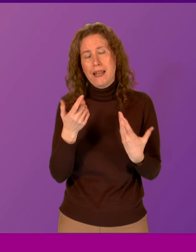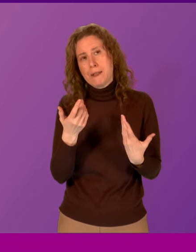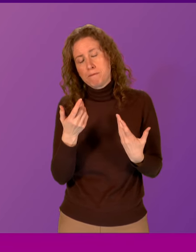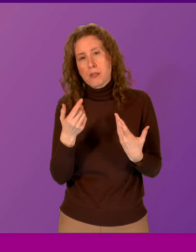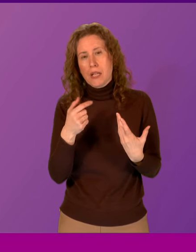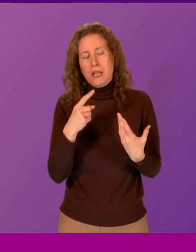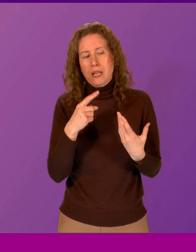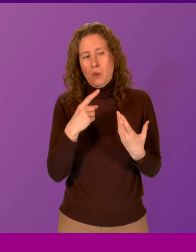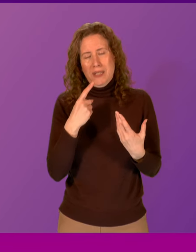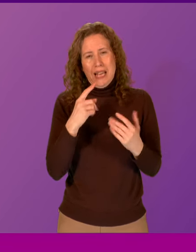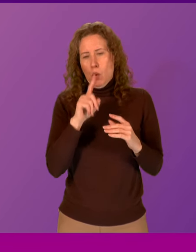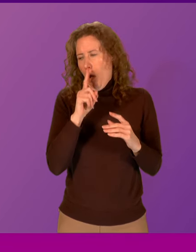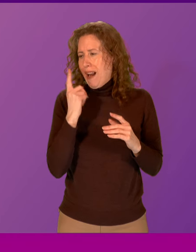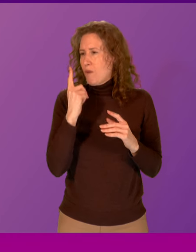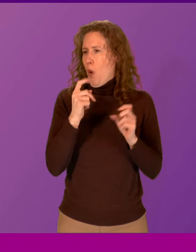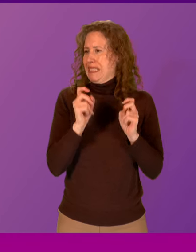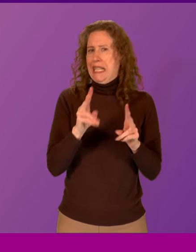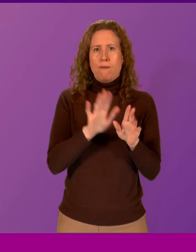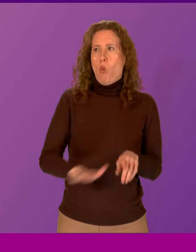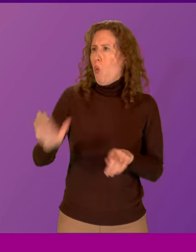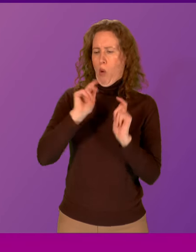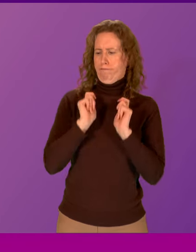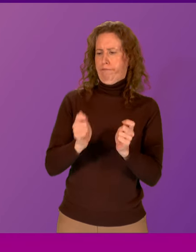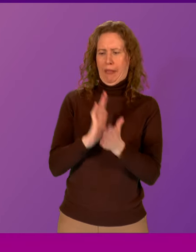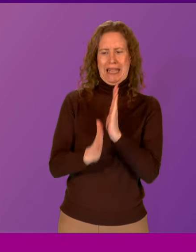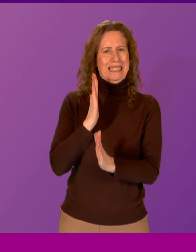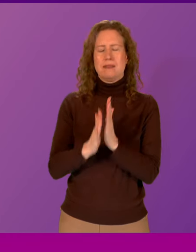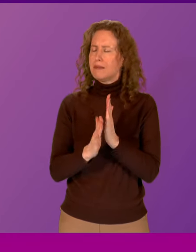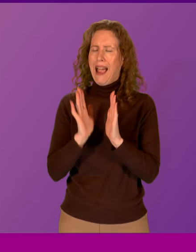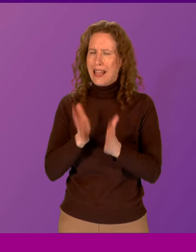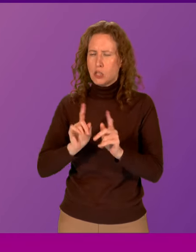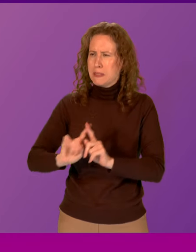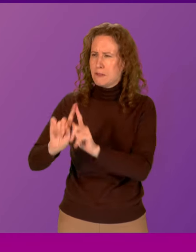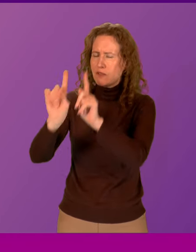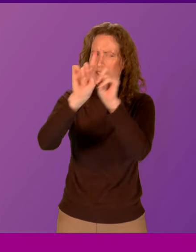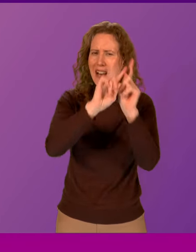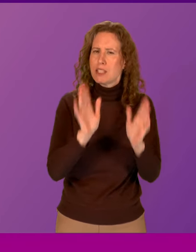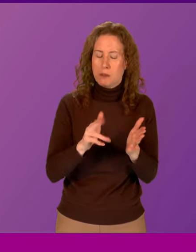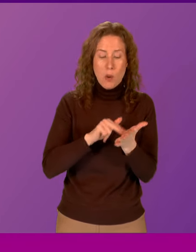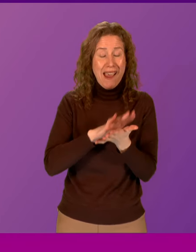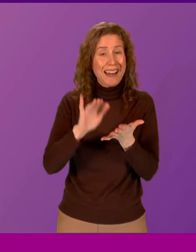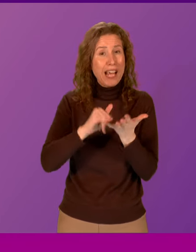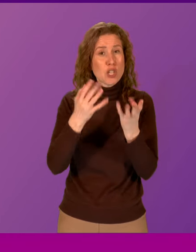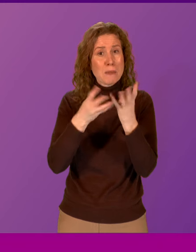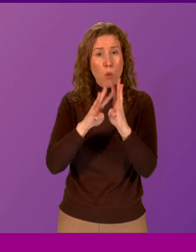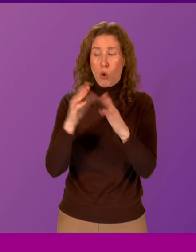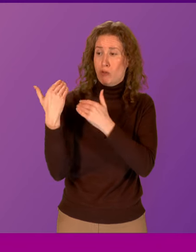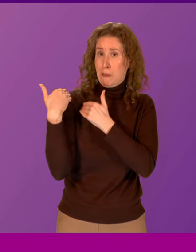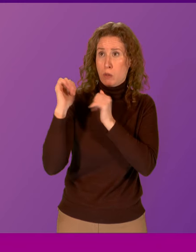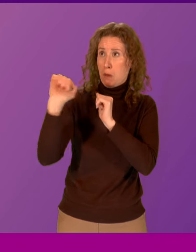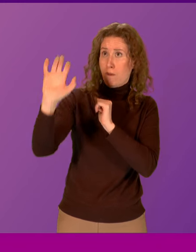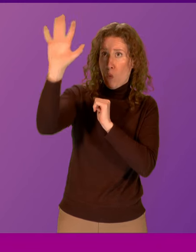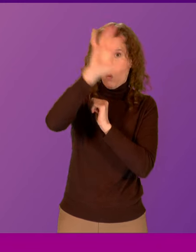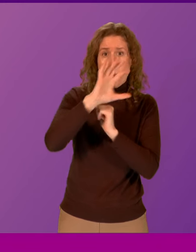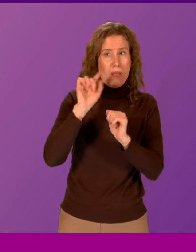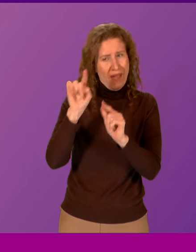believe that one size fits all when it comes to delivering health care in particular. So NHS boards, they're the experts on their communities, which is